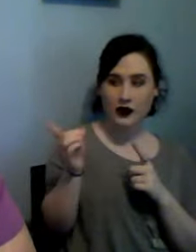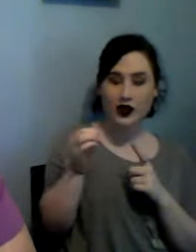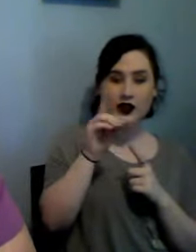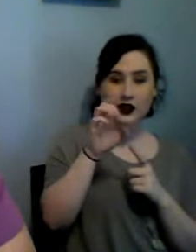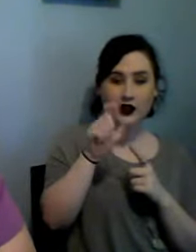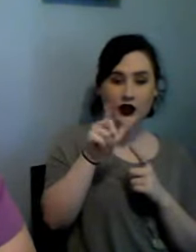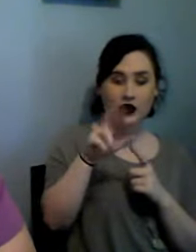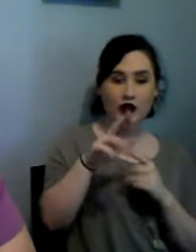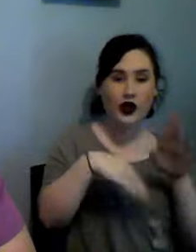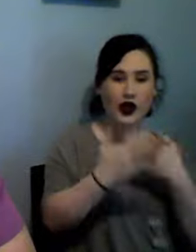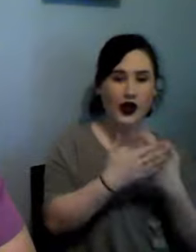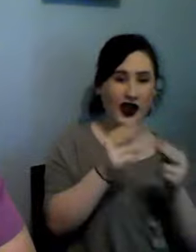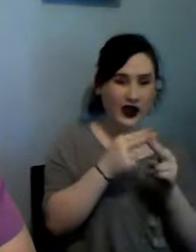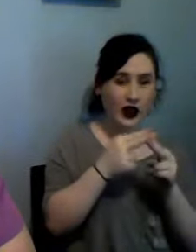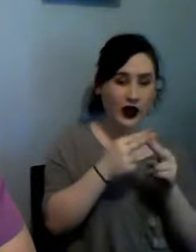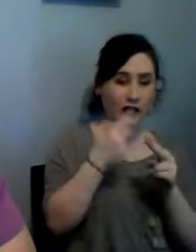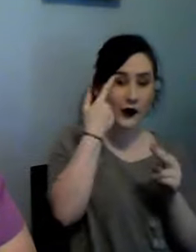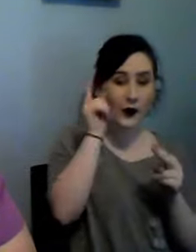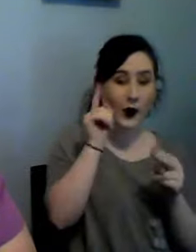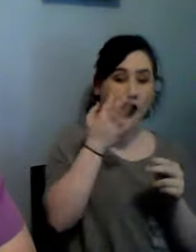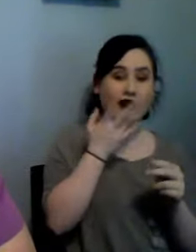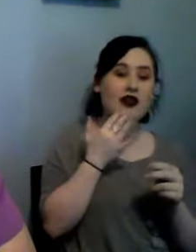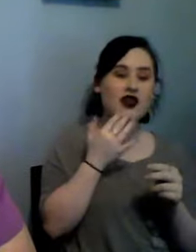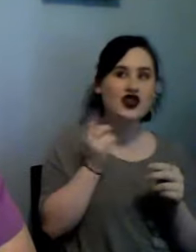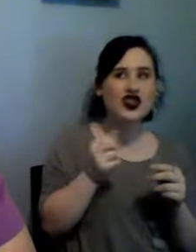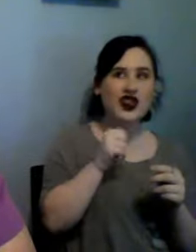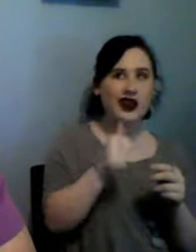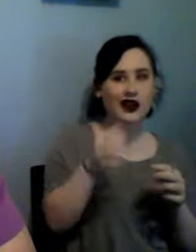just haven't decided what fabric that I'm going to use